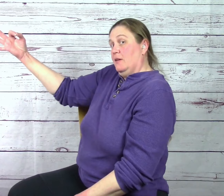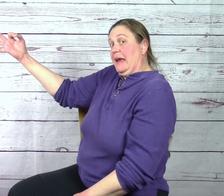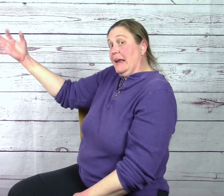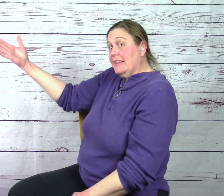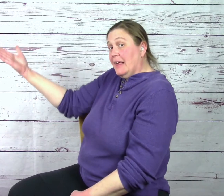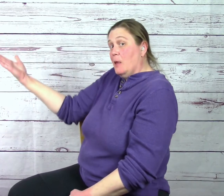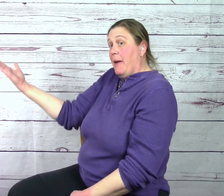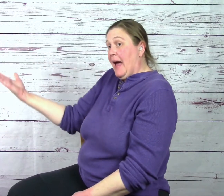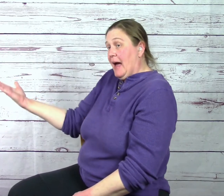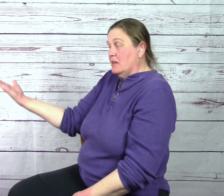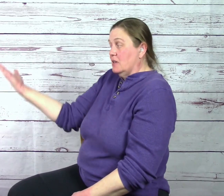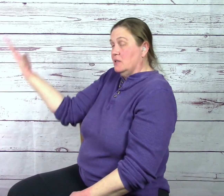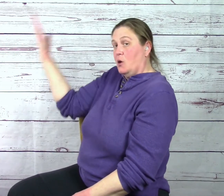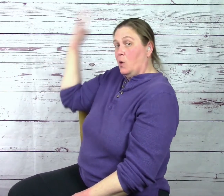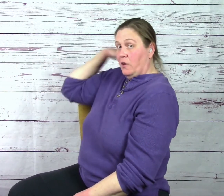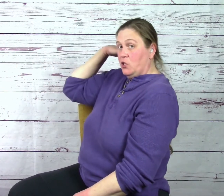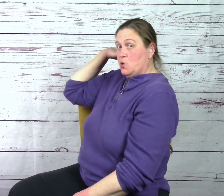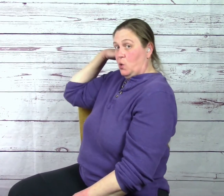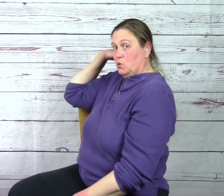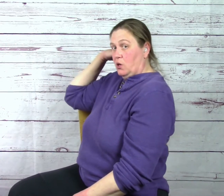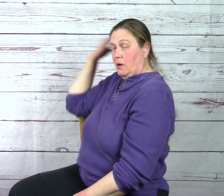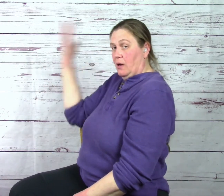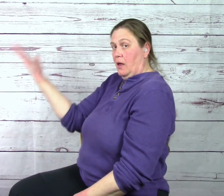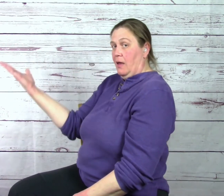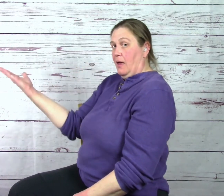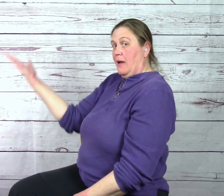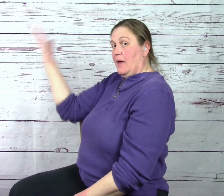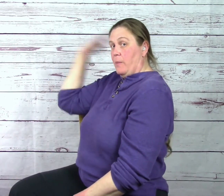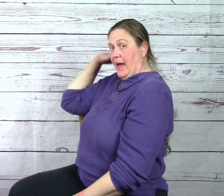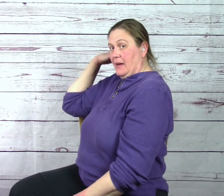Anything in the past is going over your shoulder. In the past.